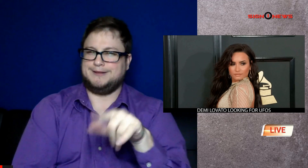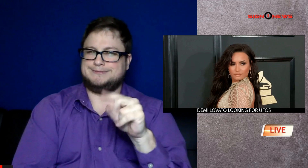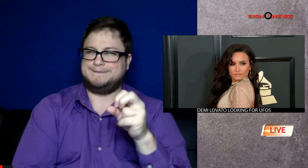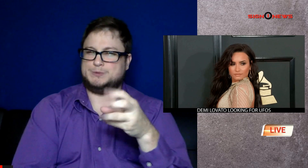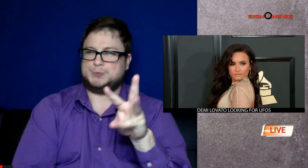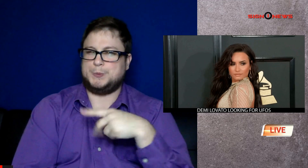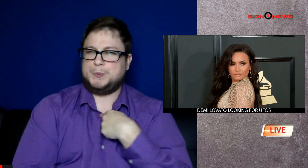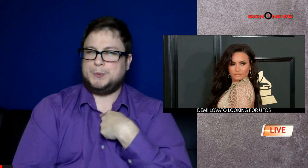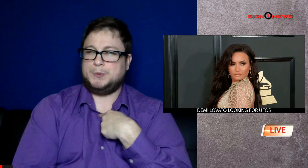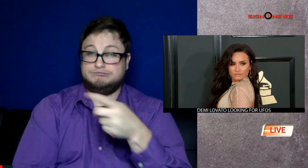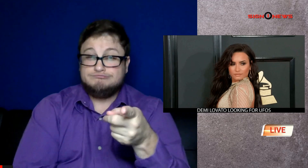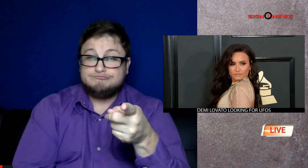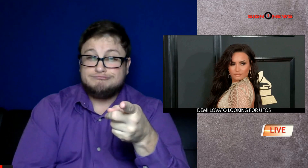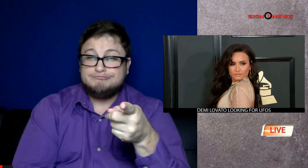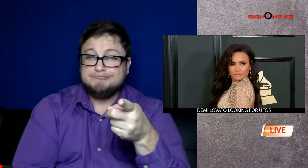that's an interesting TV show